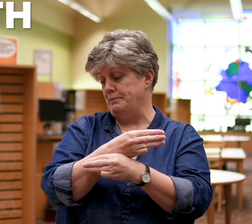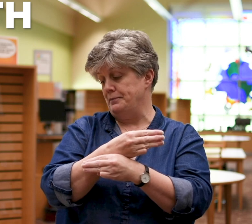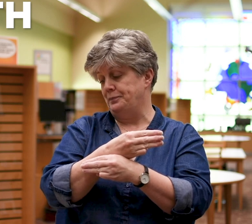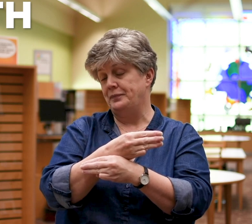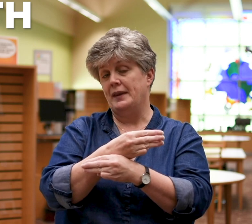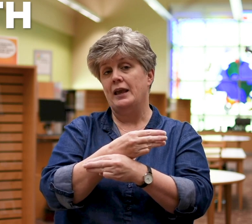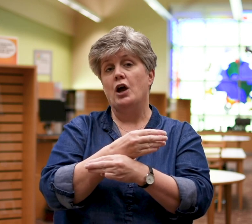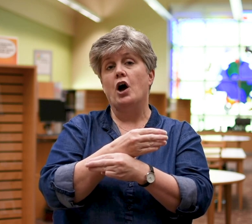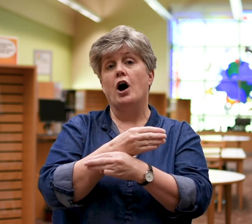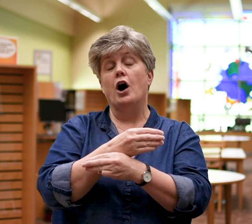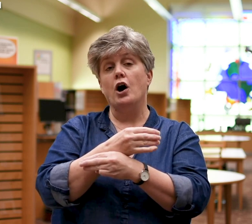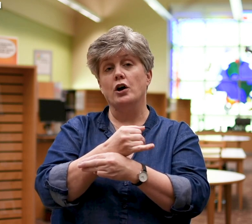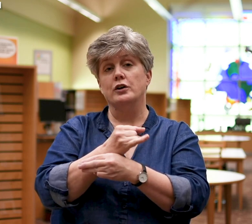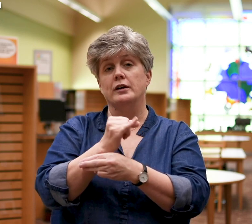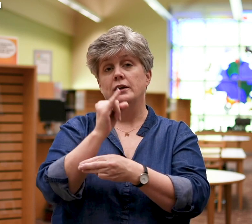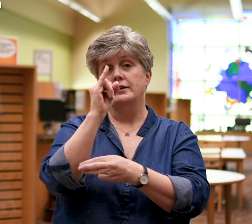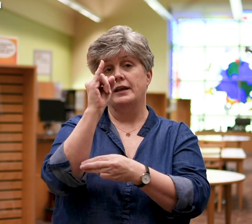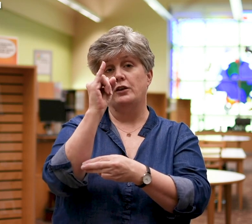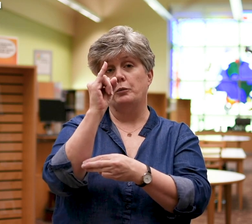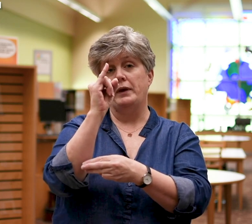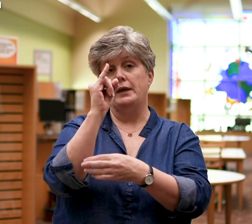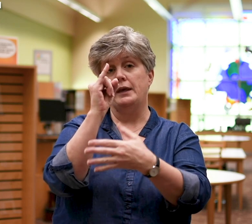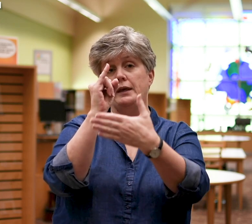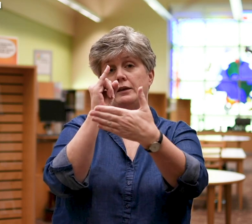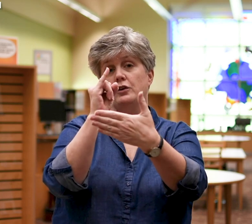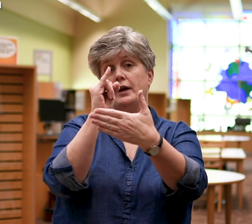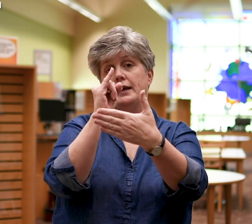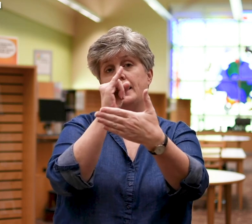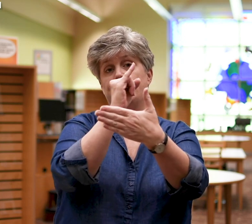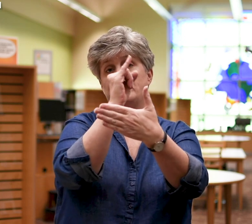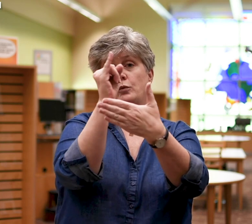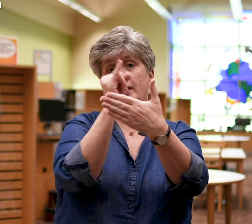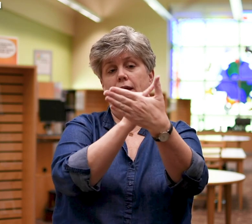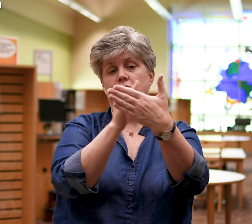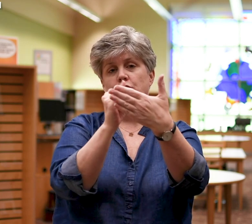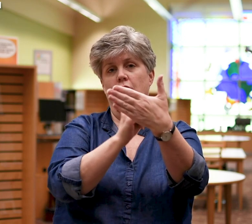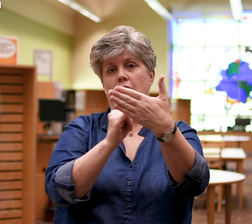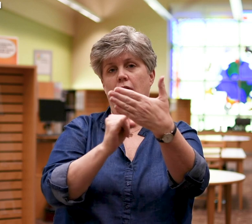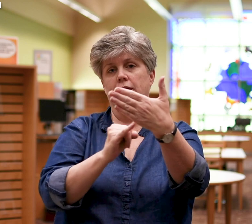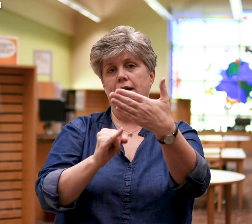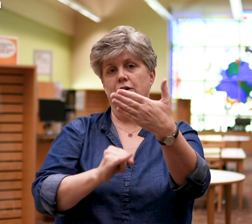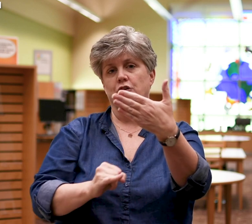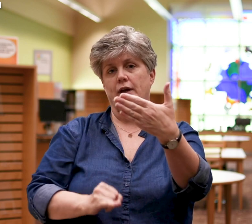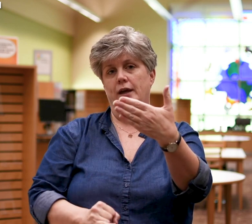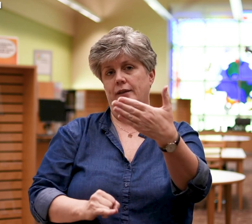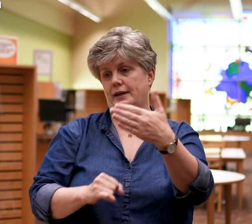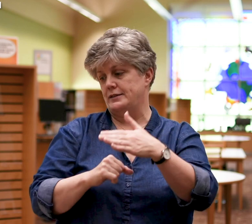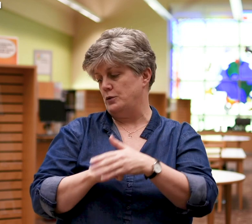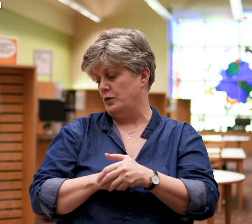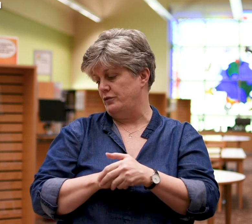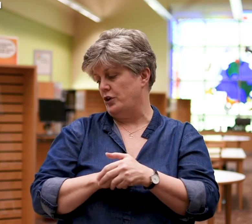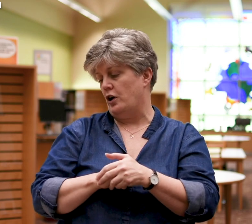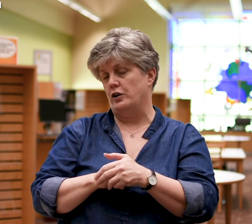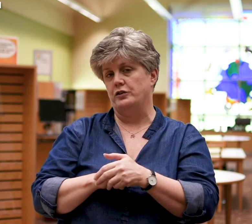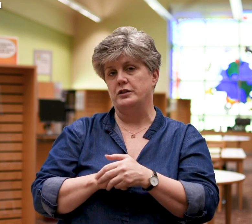art take your pinky your hand out this way and draw down your hand that's the word for art